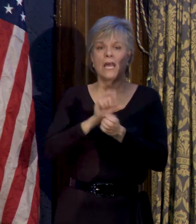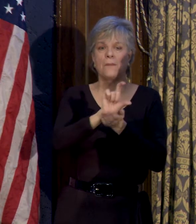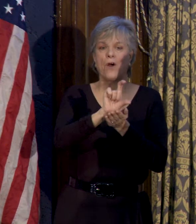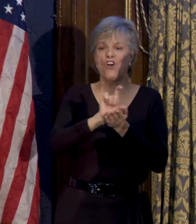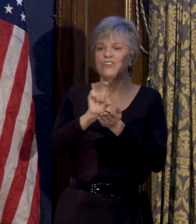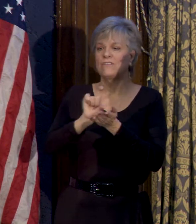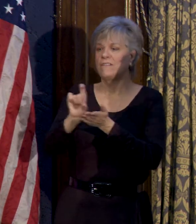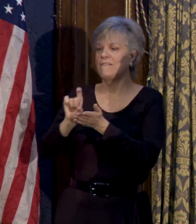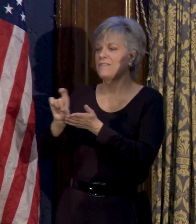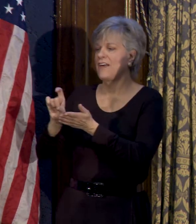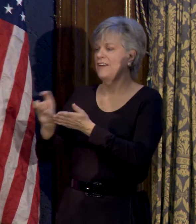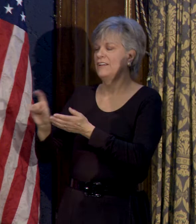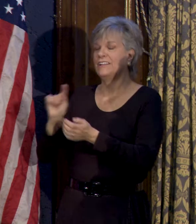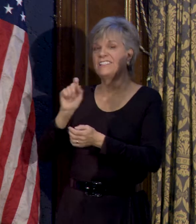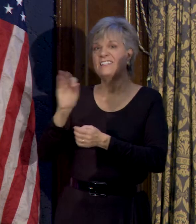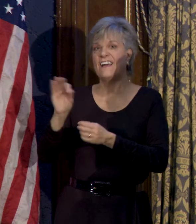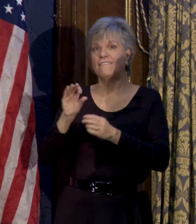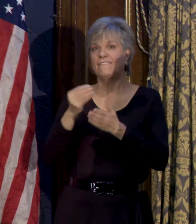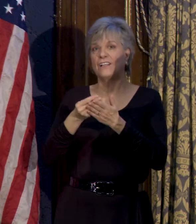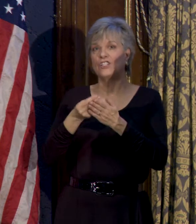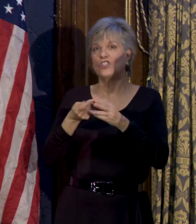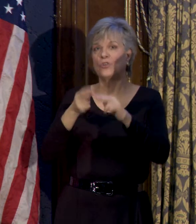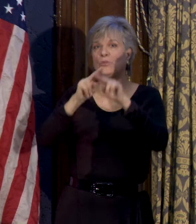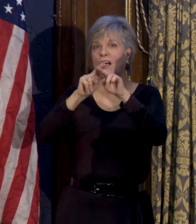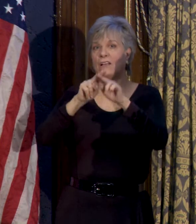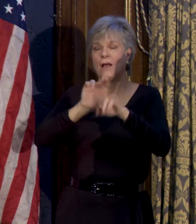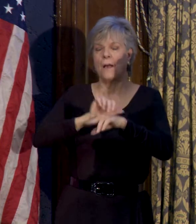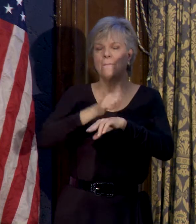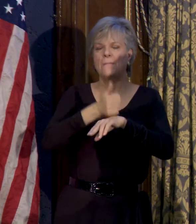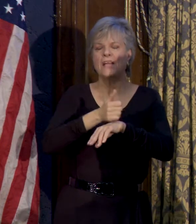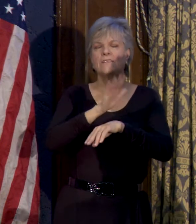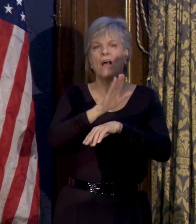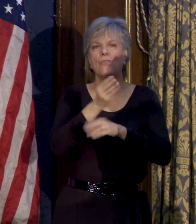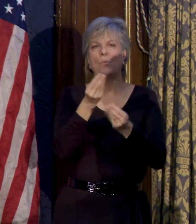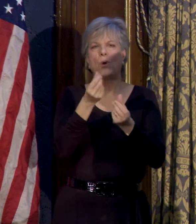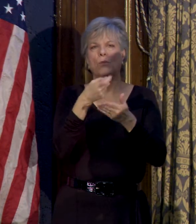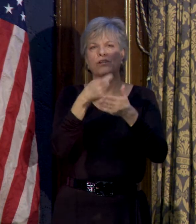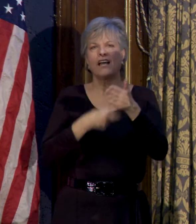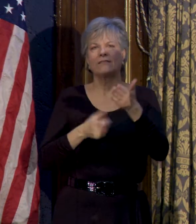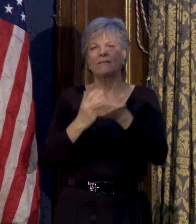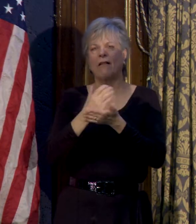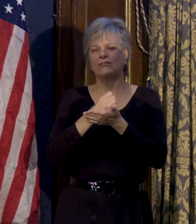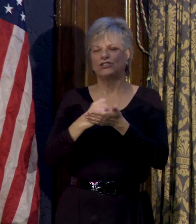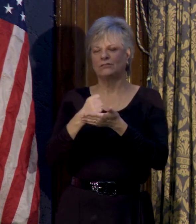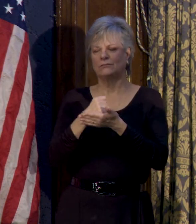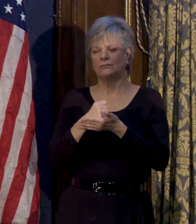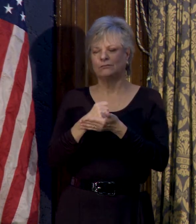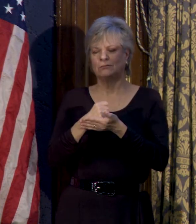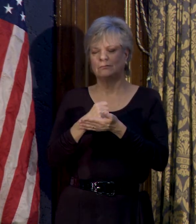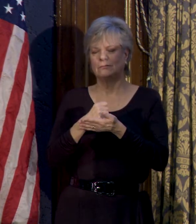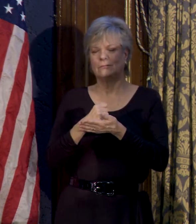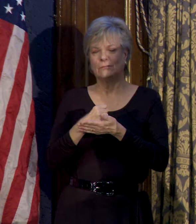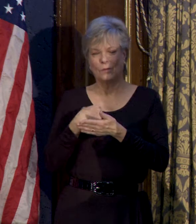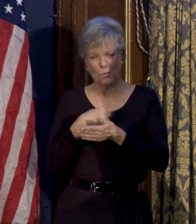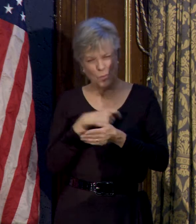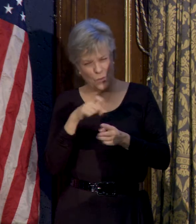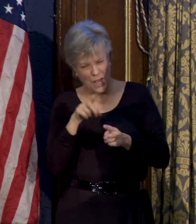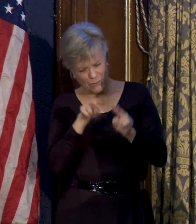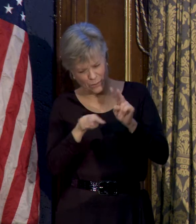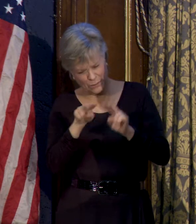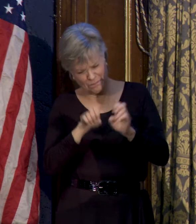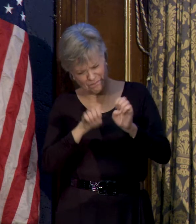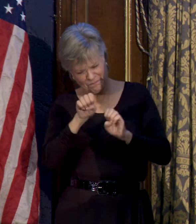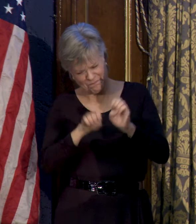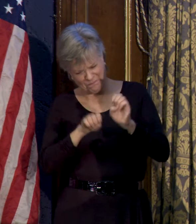portion of that TIF surplus based on their percentage of property tax collections. But we have to look at TIF